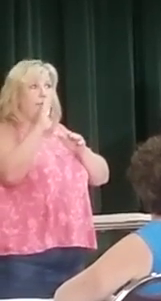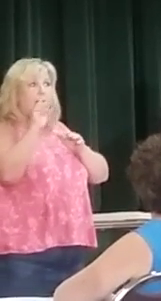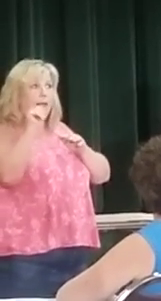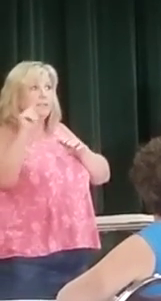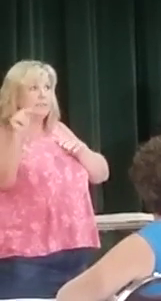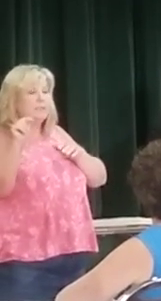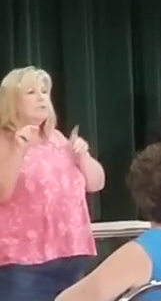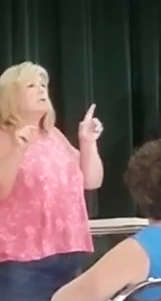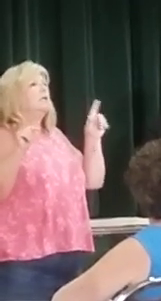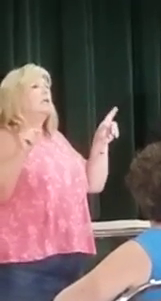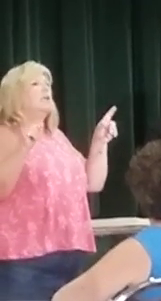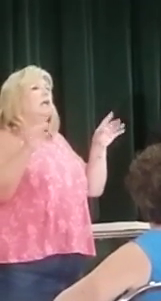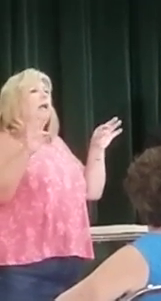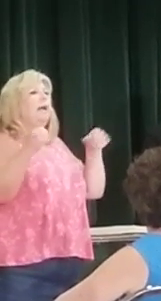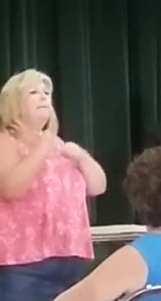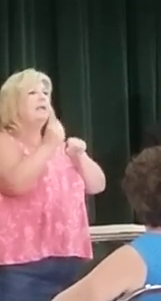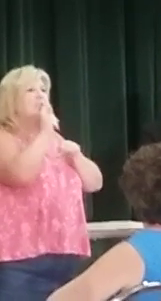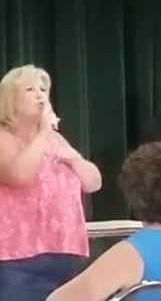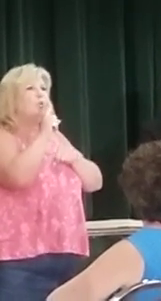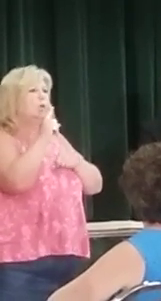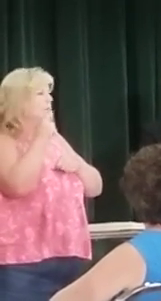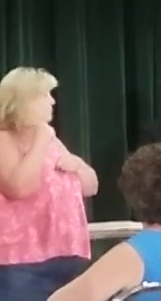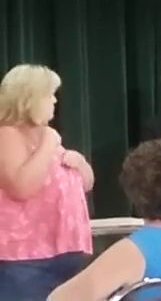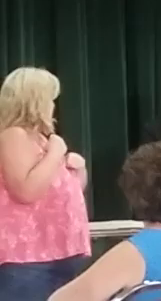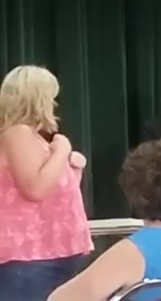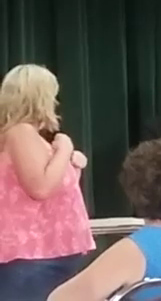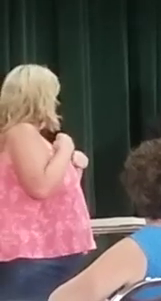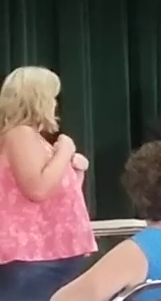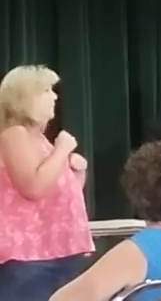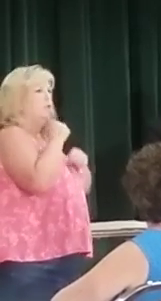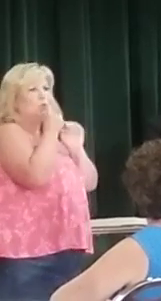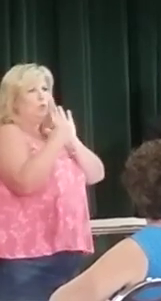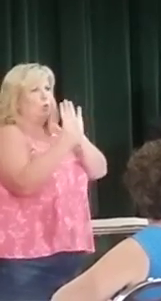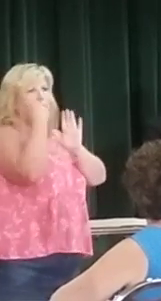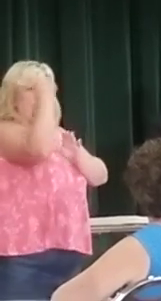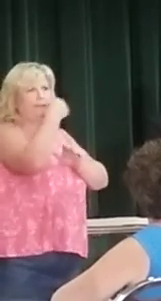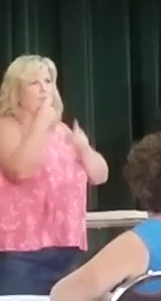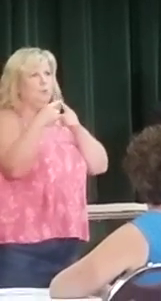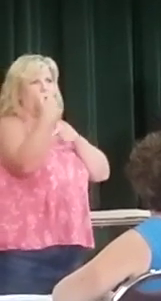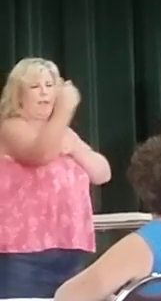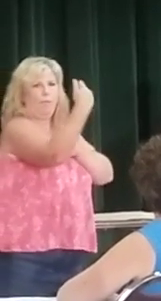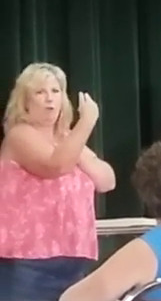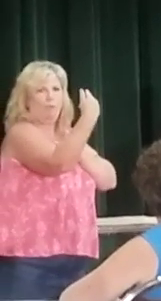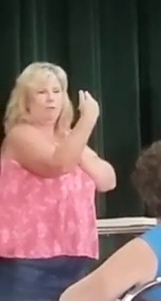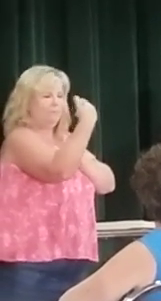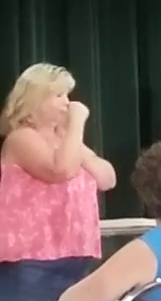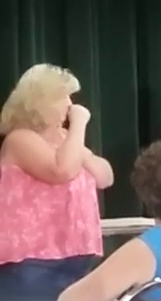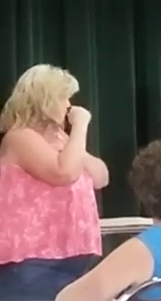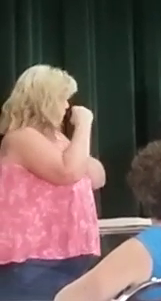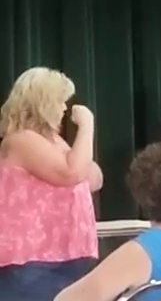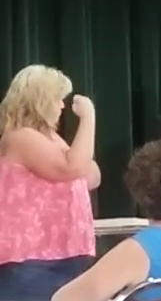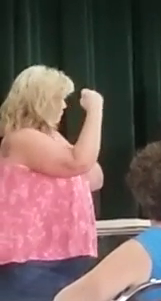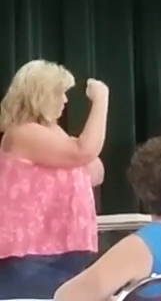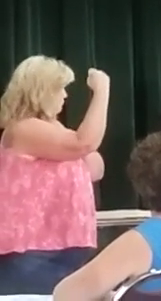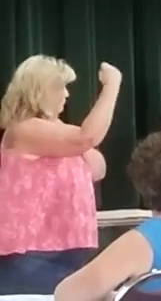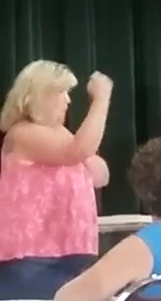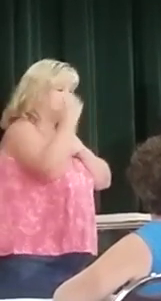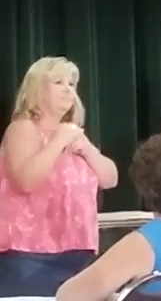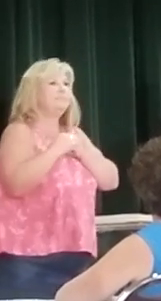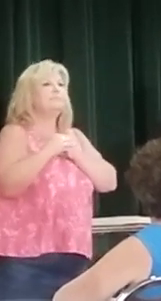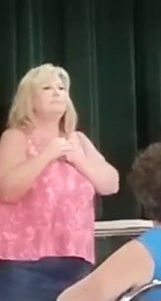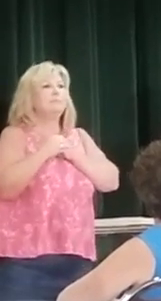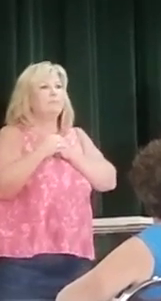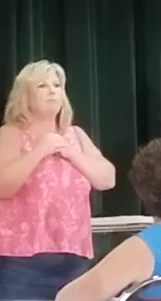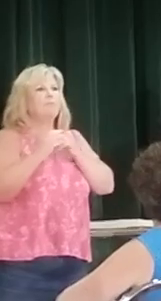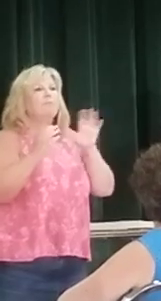just ensure that you keep your back to the camera, because the camera's there at the back of the room. But we are